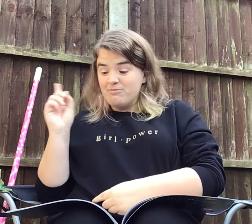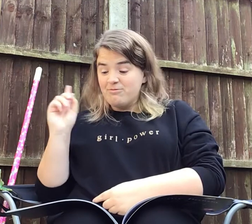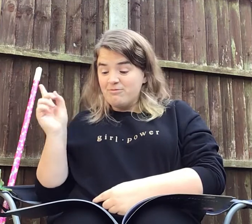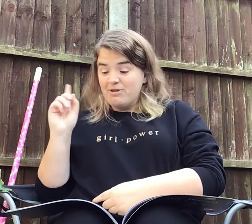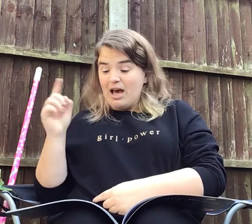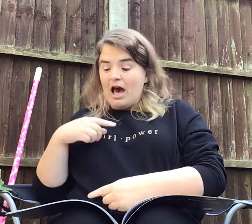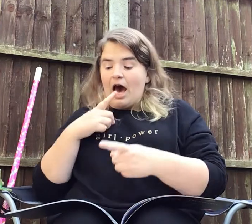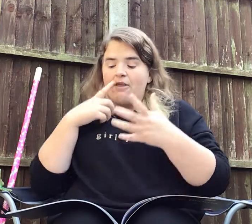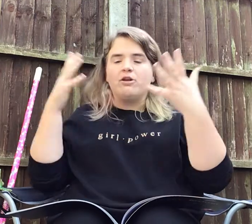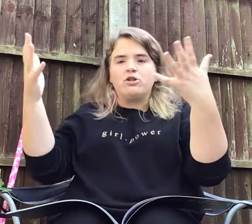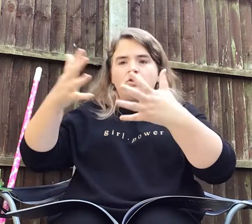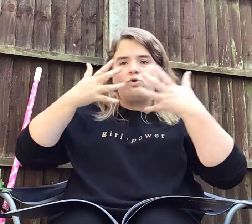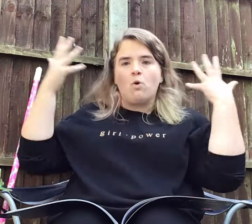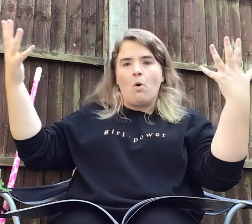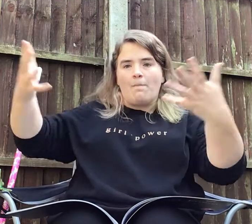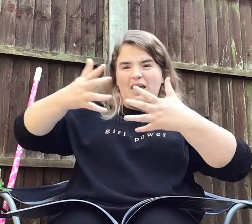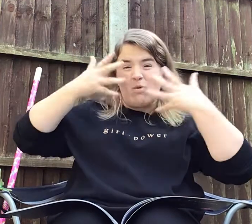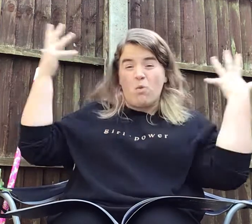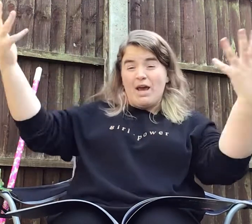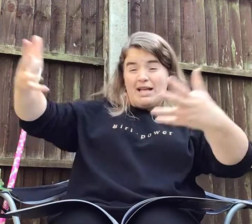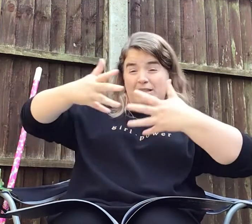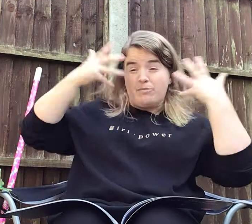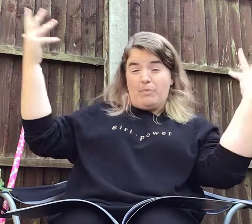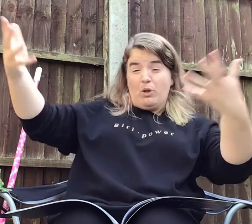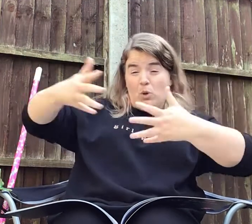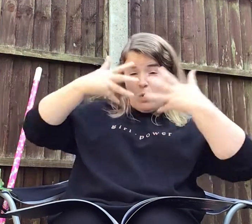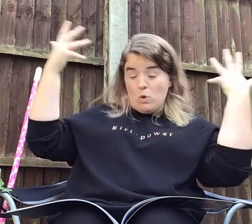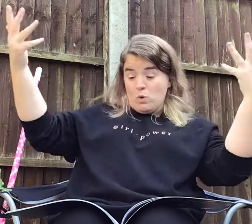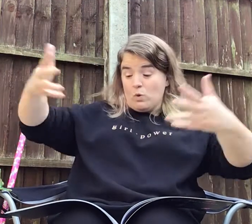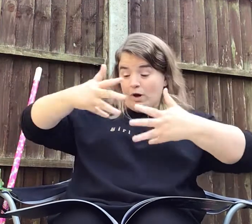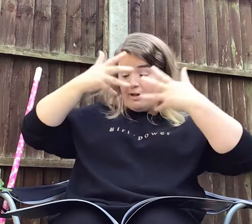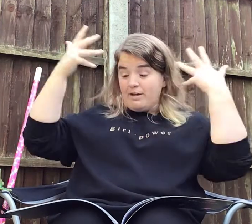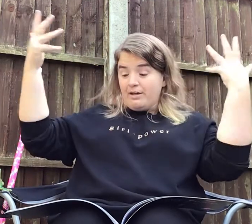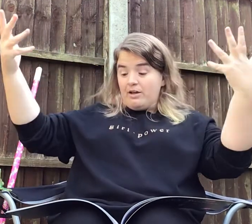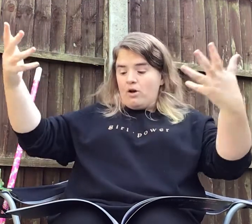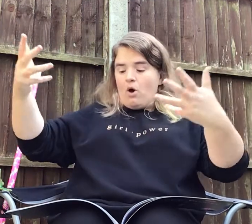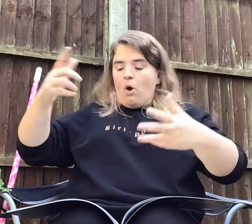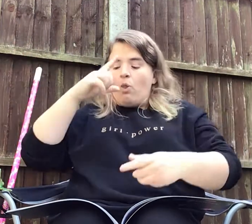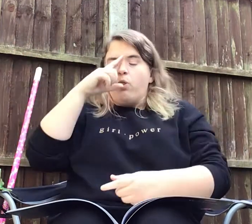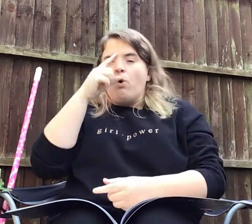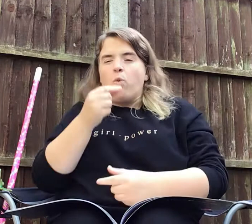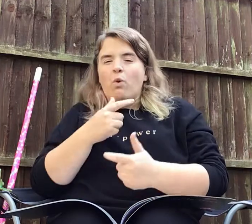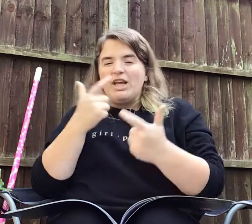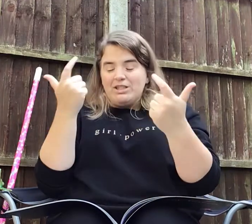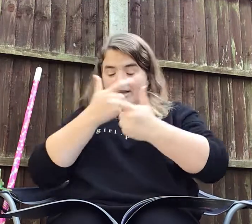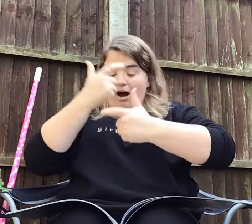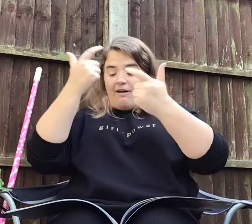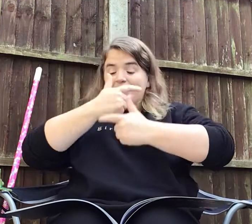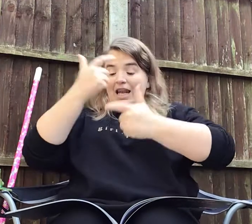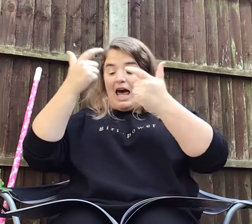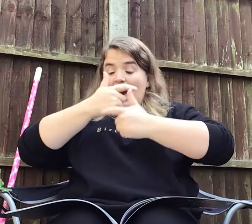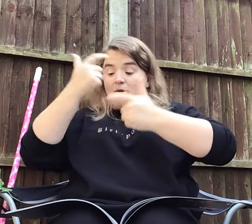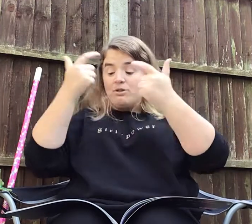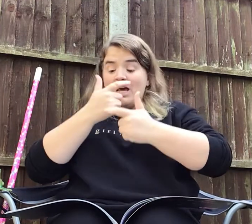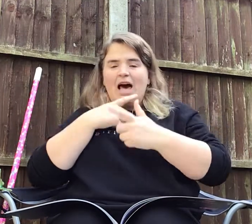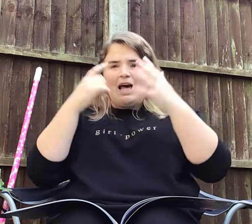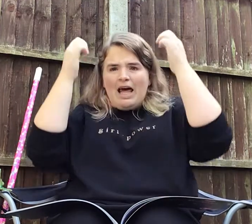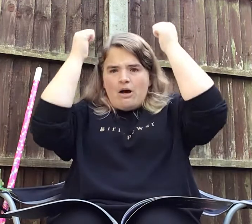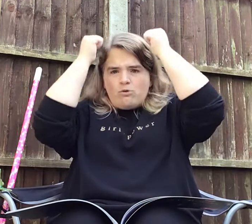And the stormy wind blew. The witch laughed aloud and held